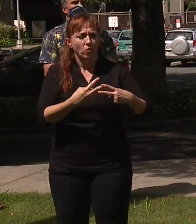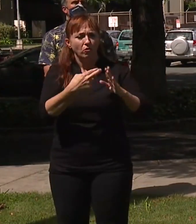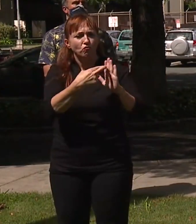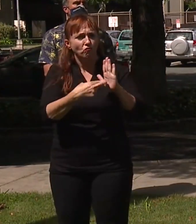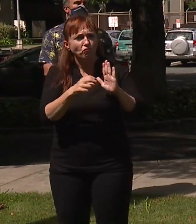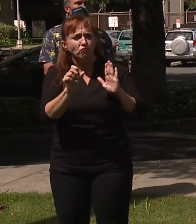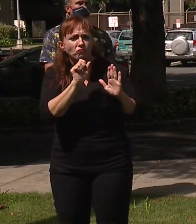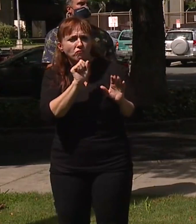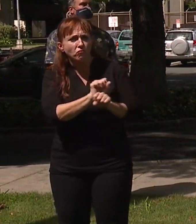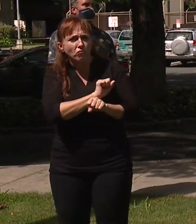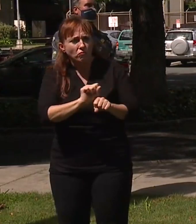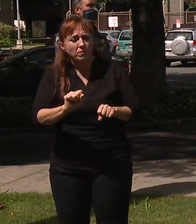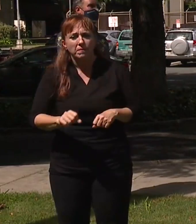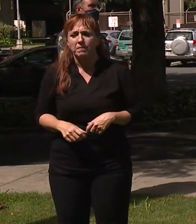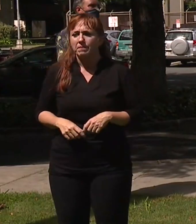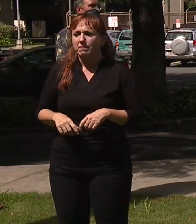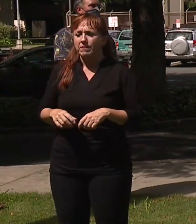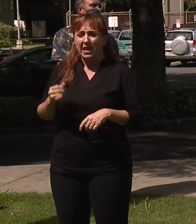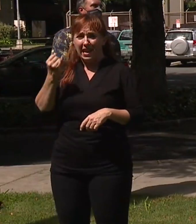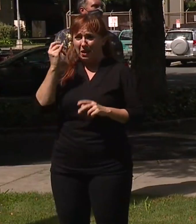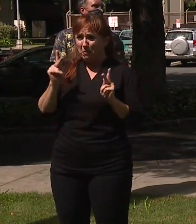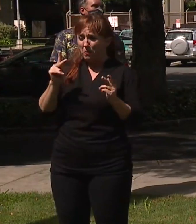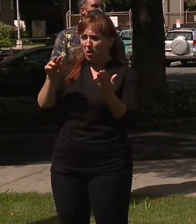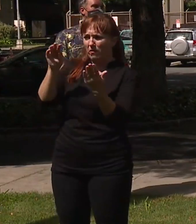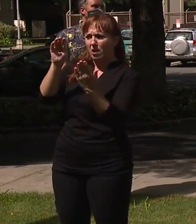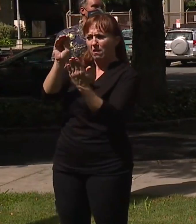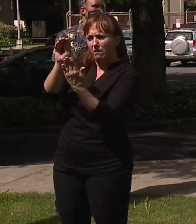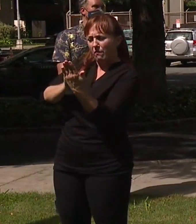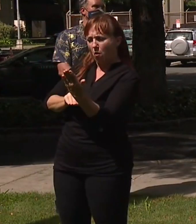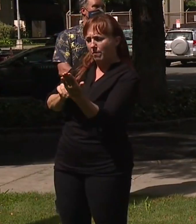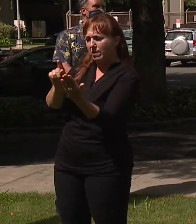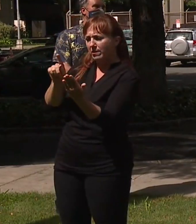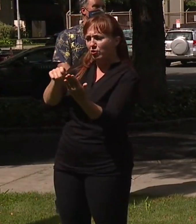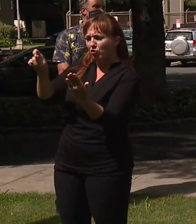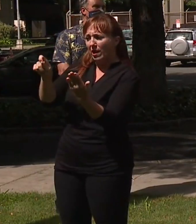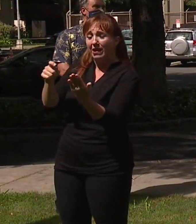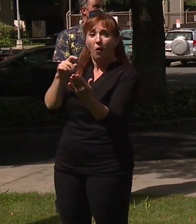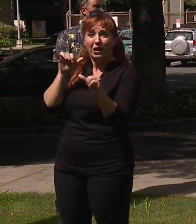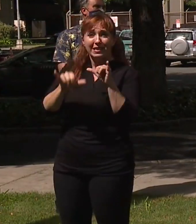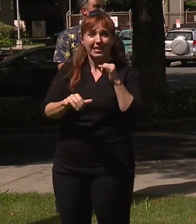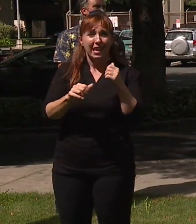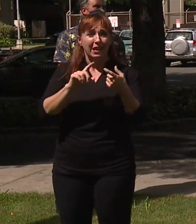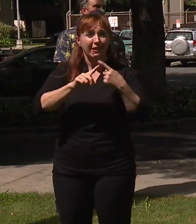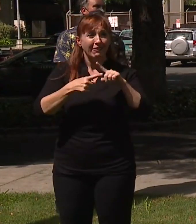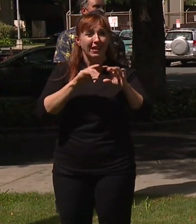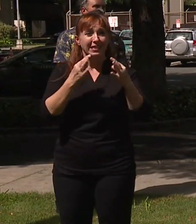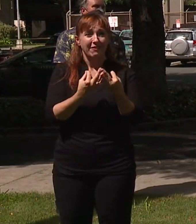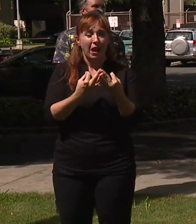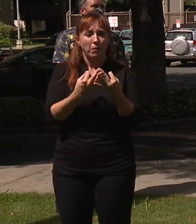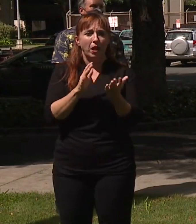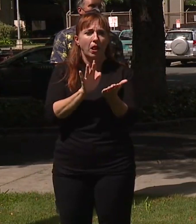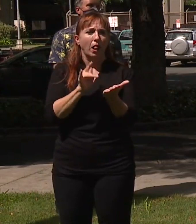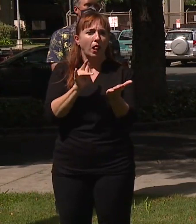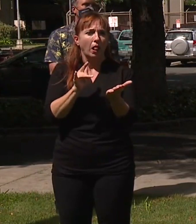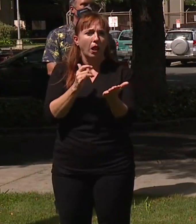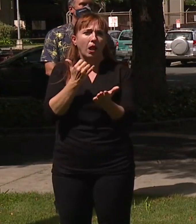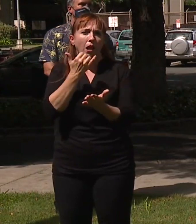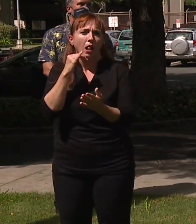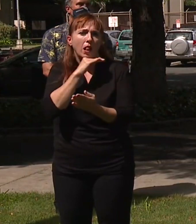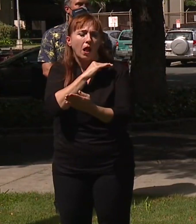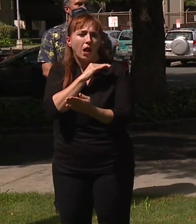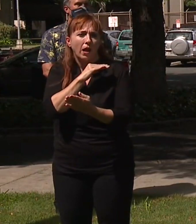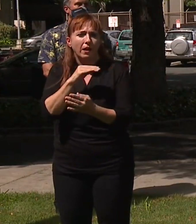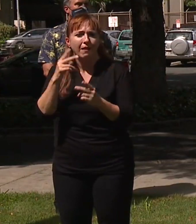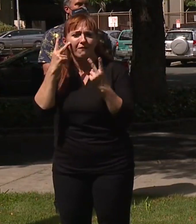I also believe that those who check a box, not the box where a visitor but staying with family and friends, actually are visitors who are